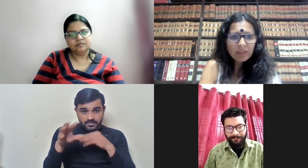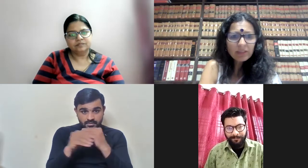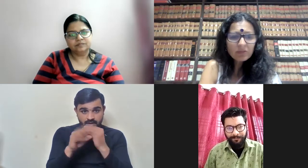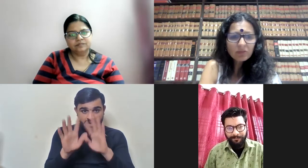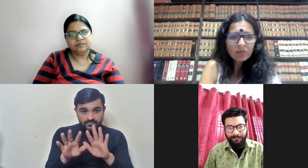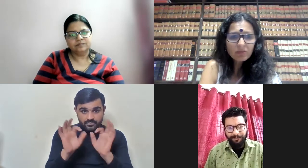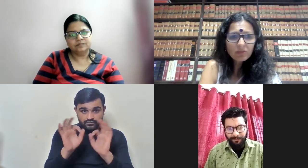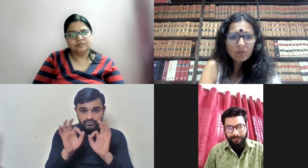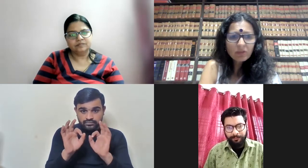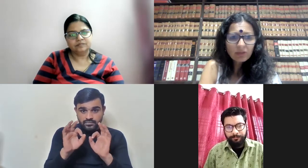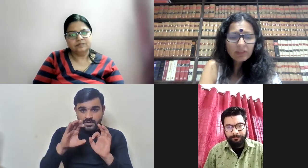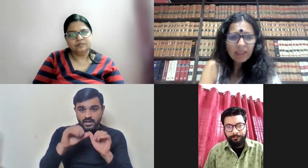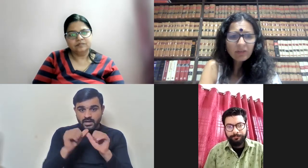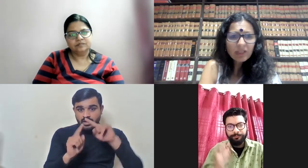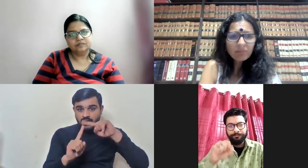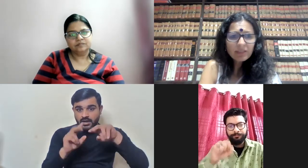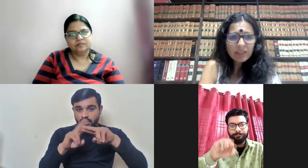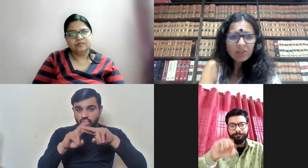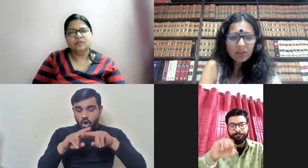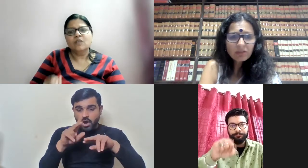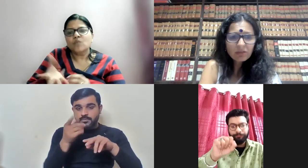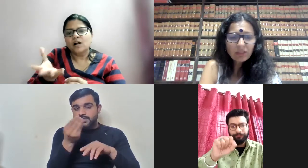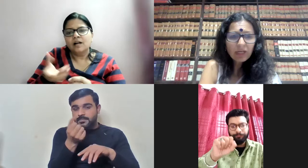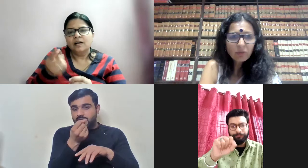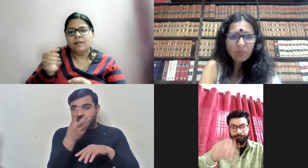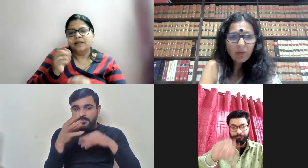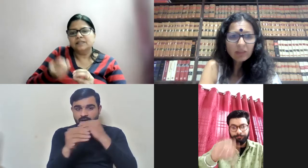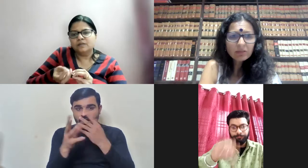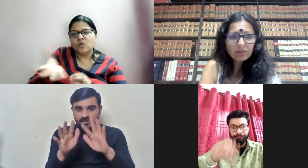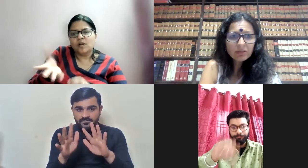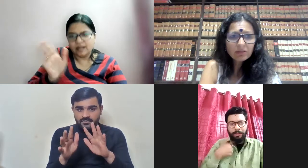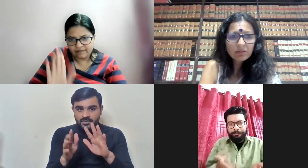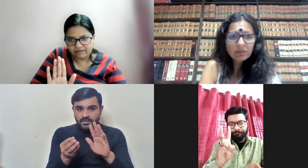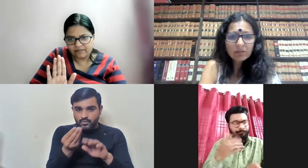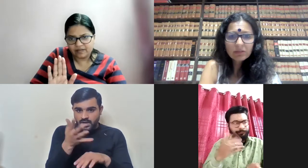disabilities? Did they give some concessions in the cutoff mark?